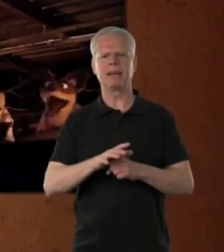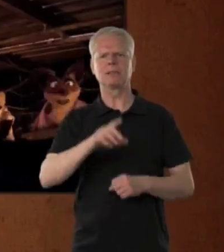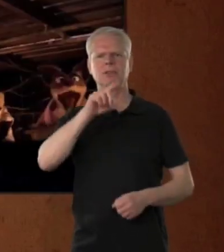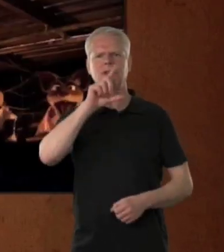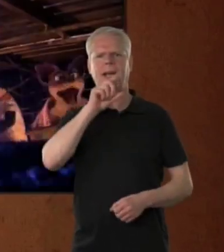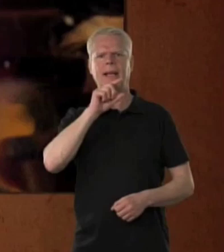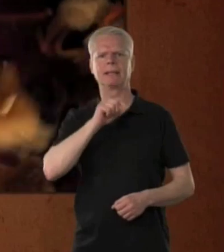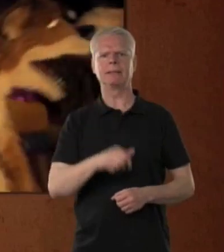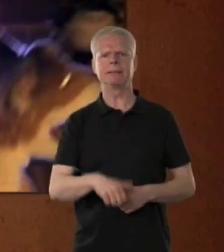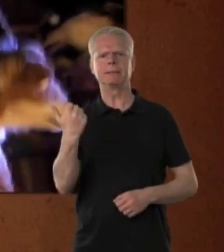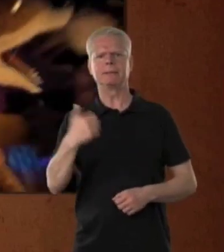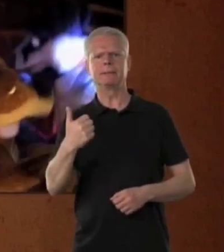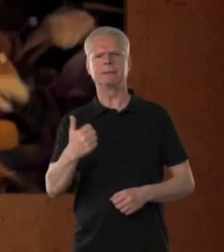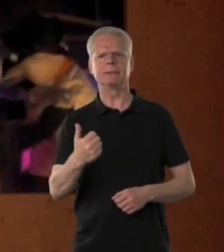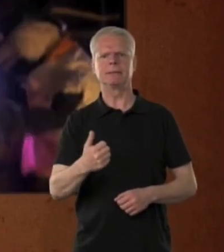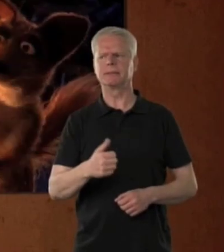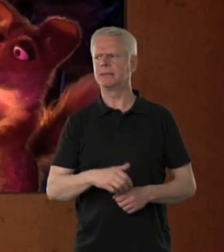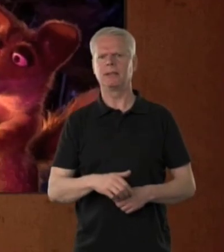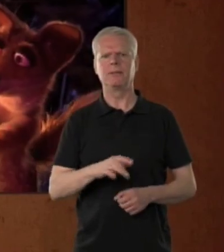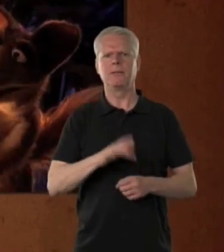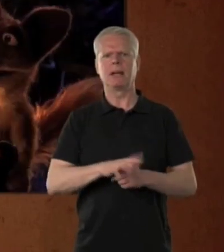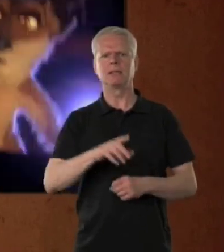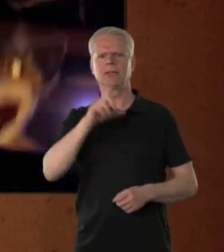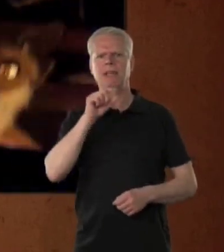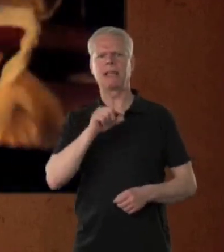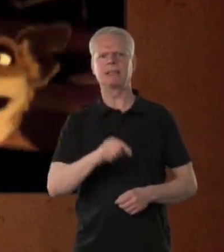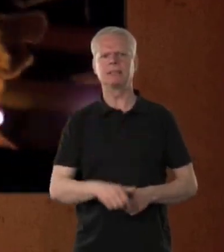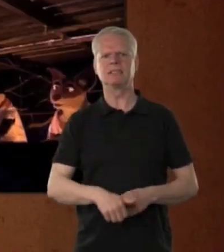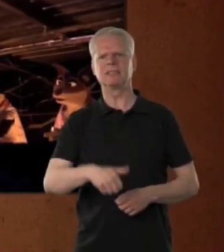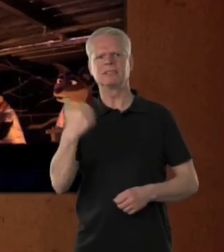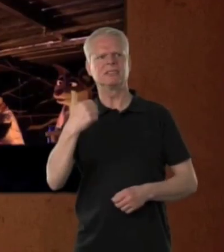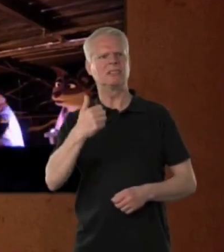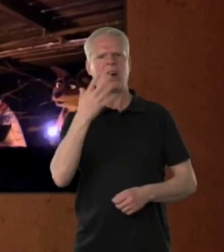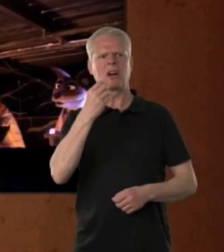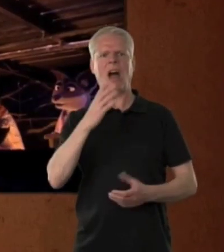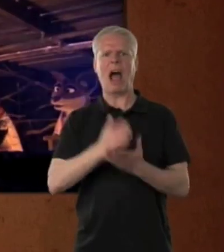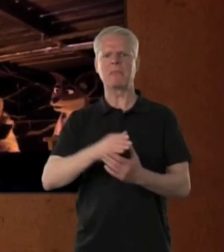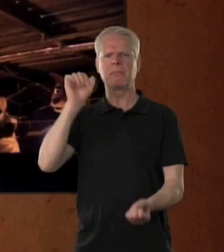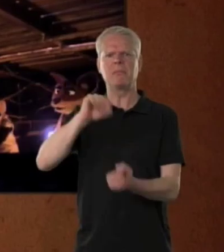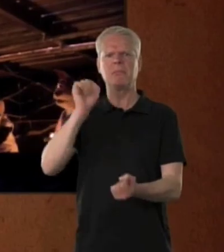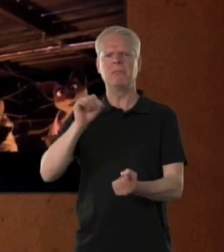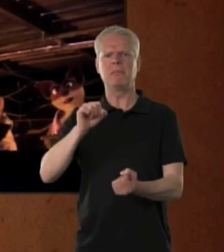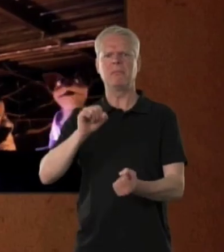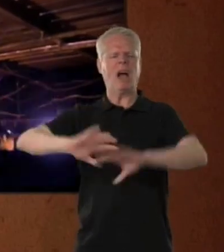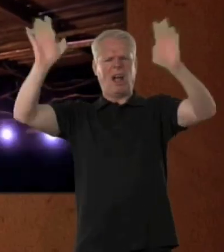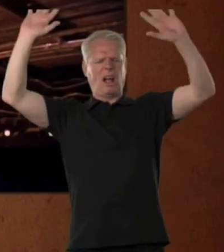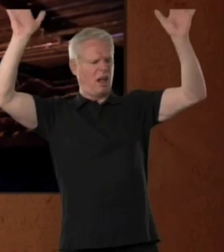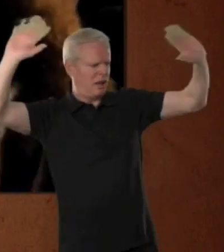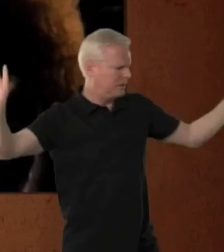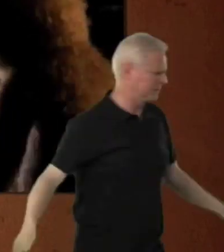chickens. them back where they belong. **** chickens. You actually **** a chicken would be wrong.